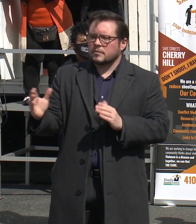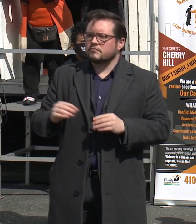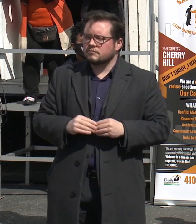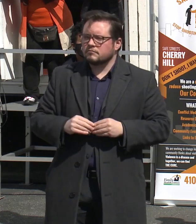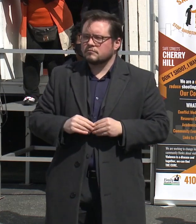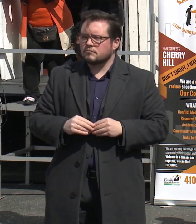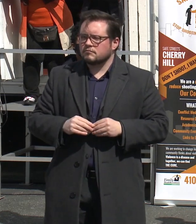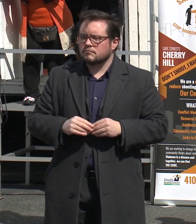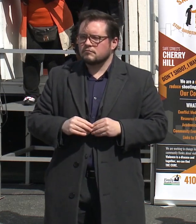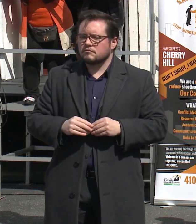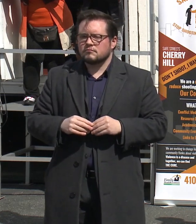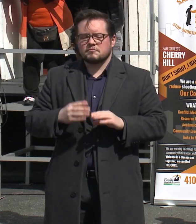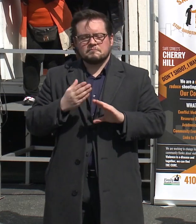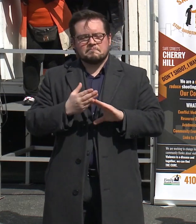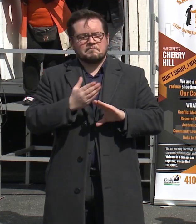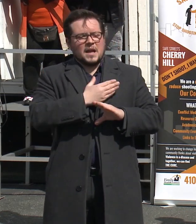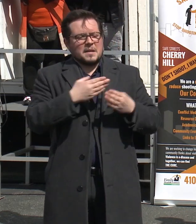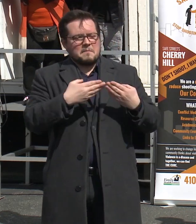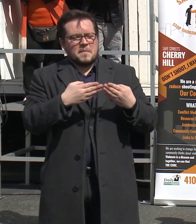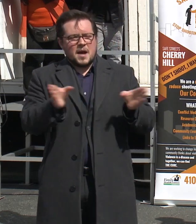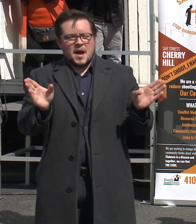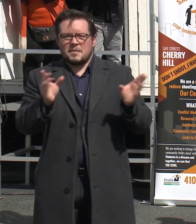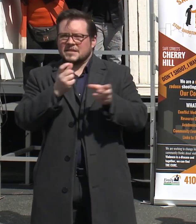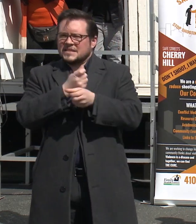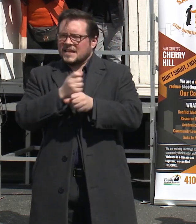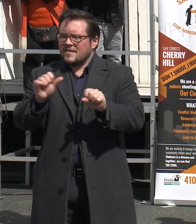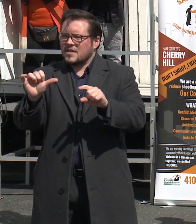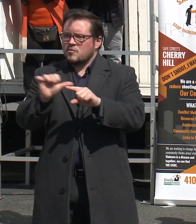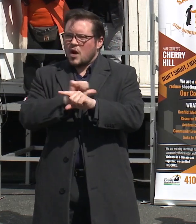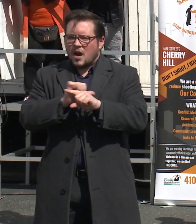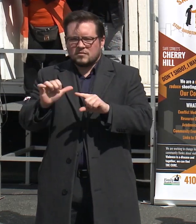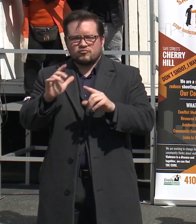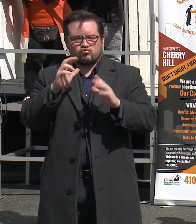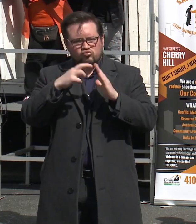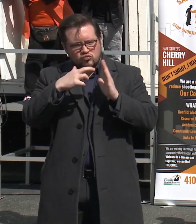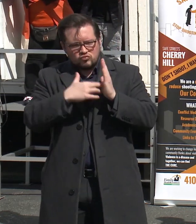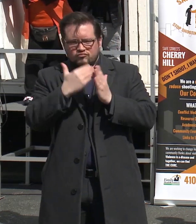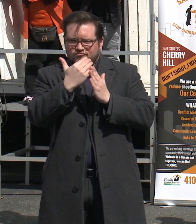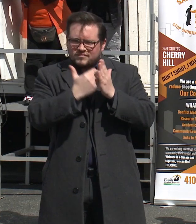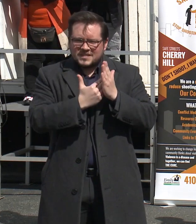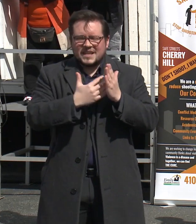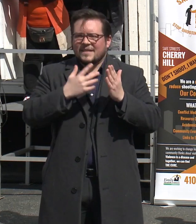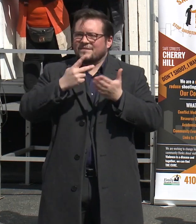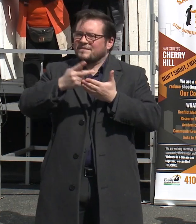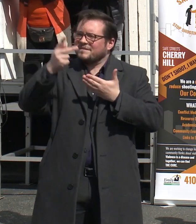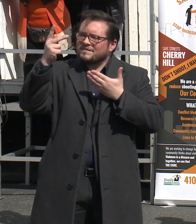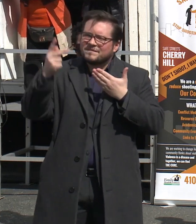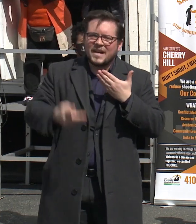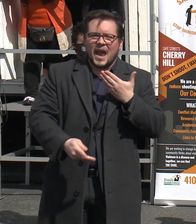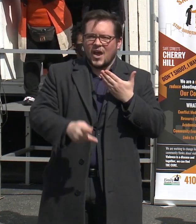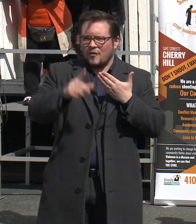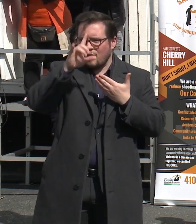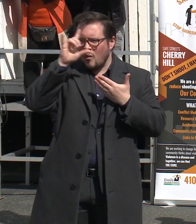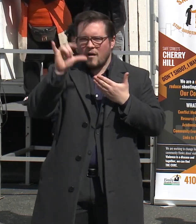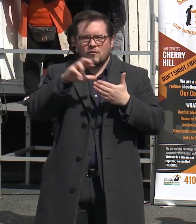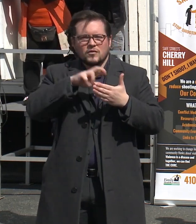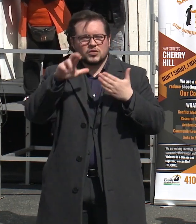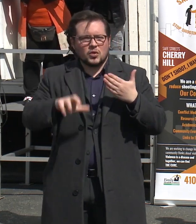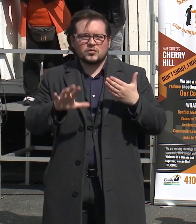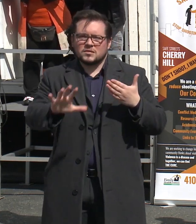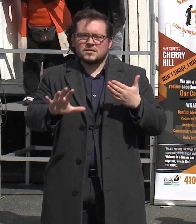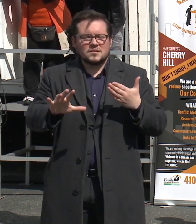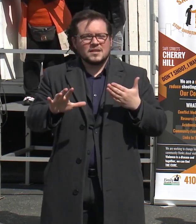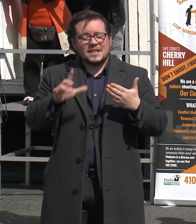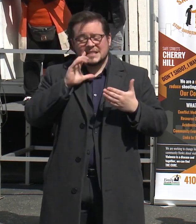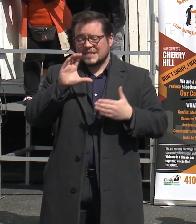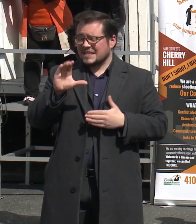Past public safety practices have failed to yield long-term results for Baltimore. As a city, we